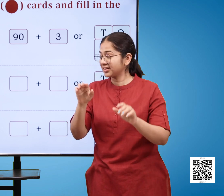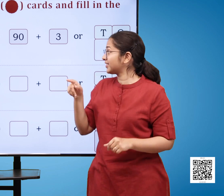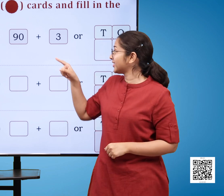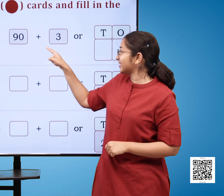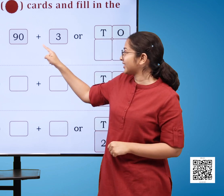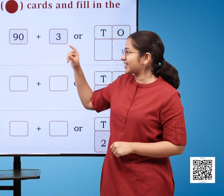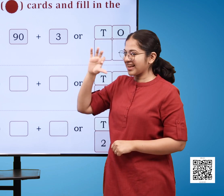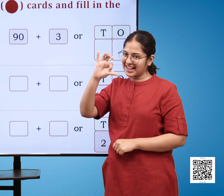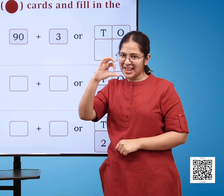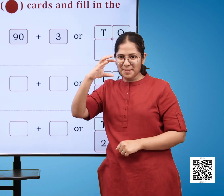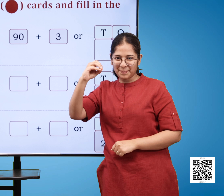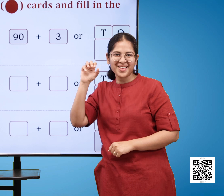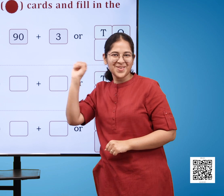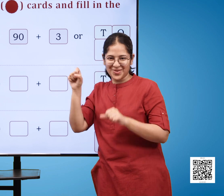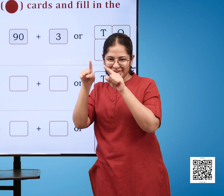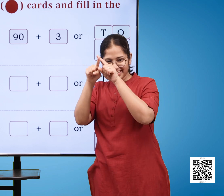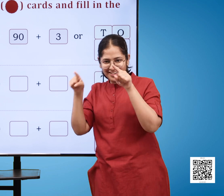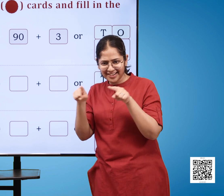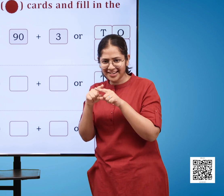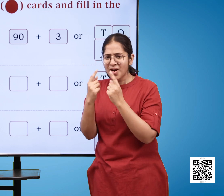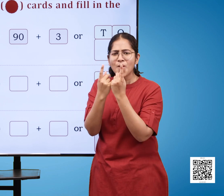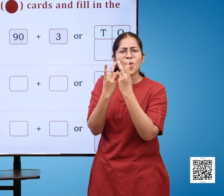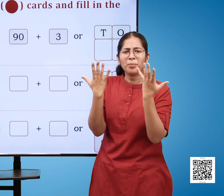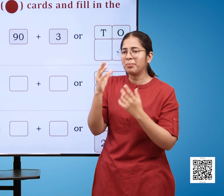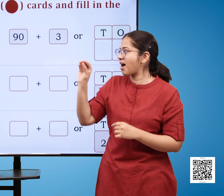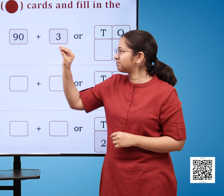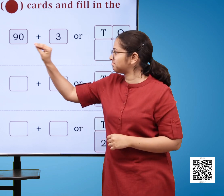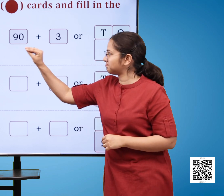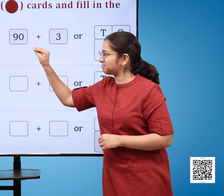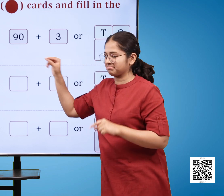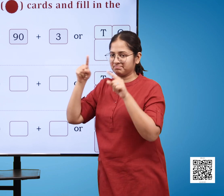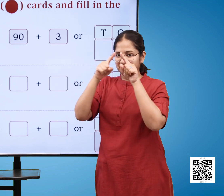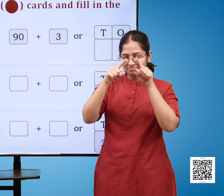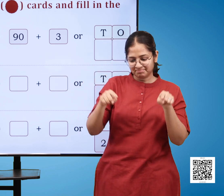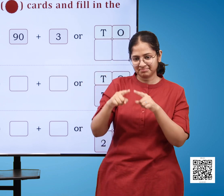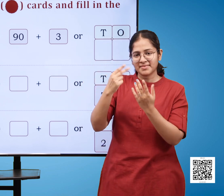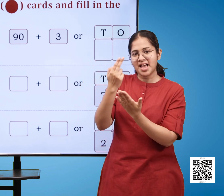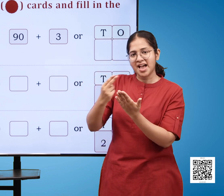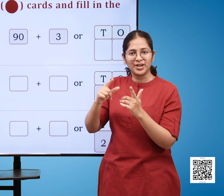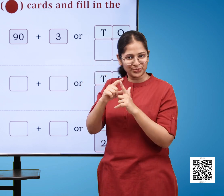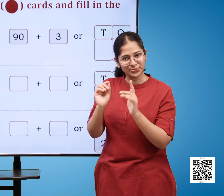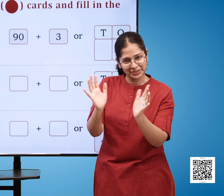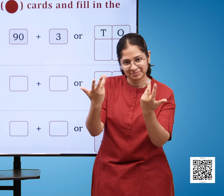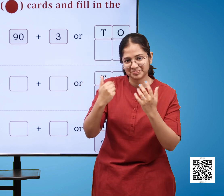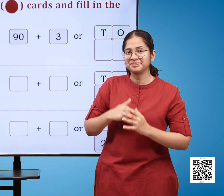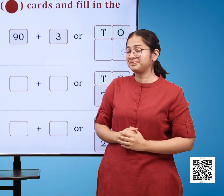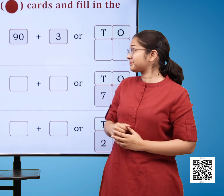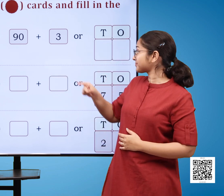blank space for drawing blank tens blank ones is equal to 90